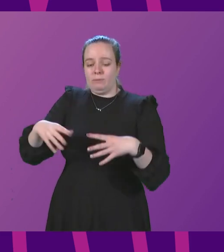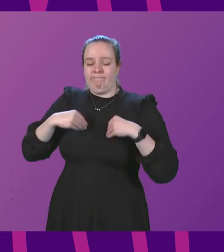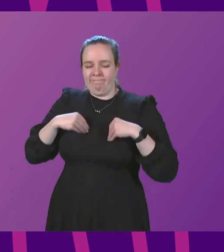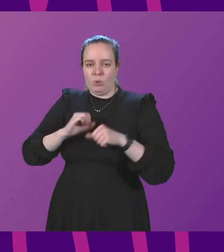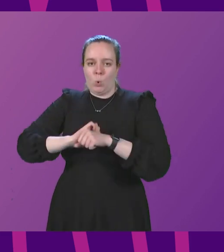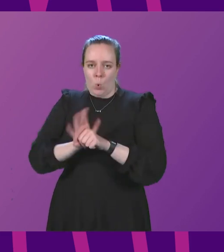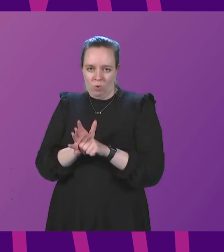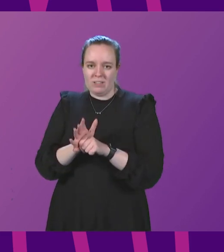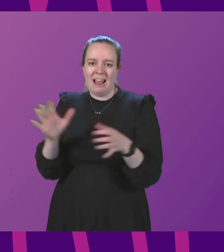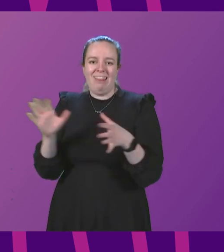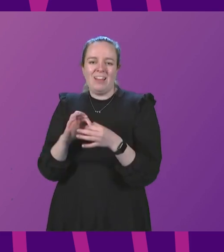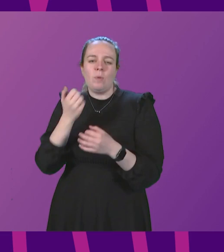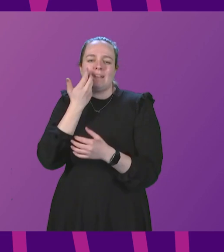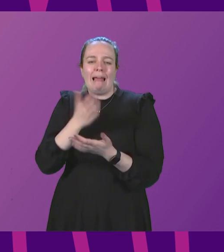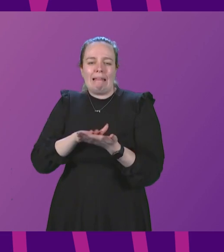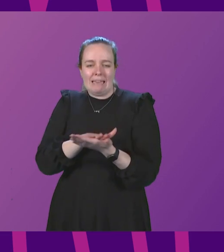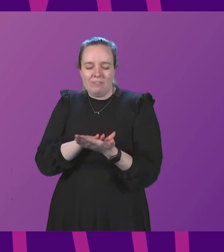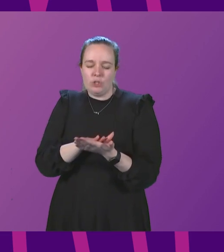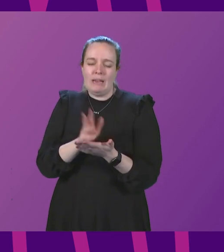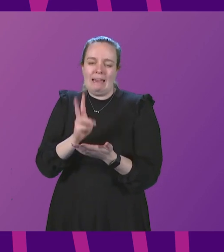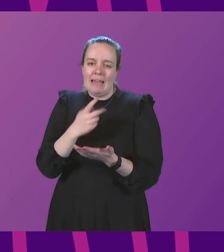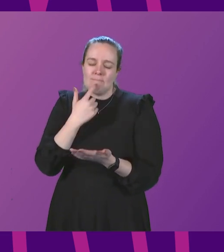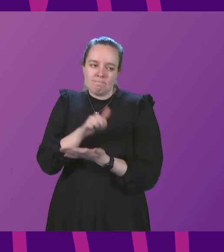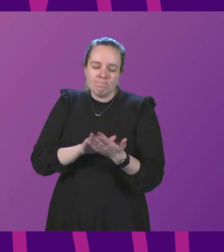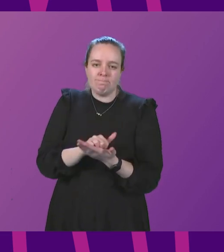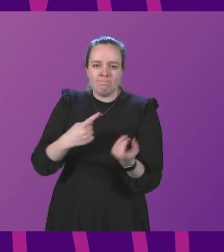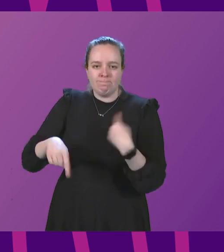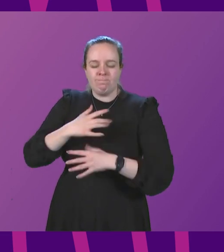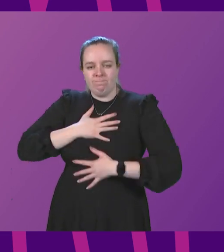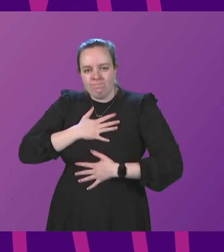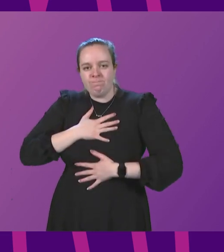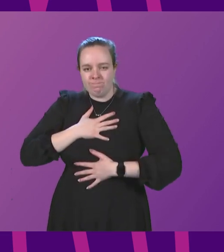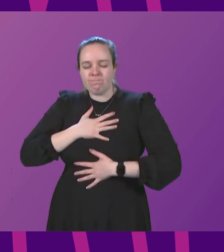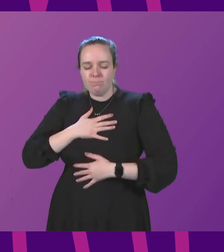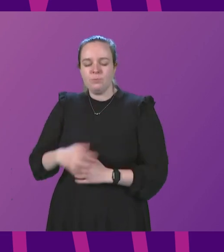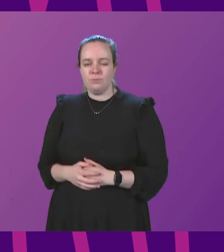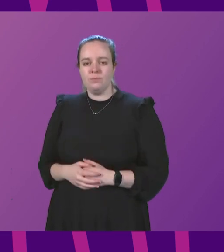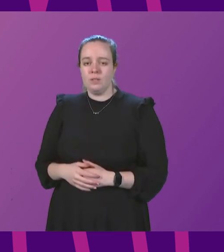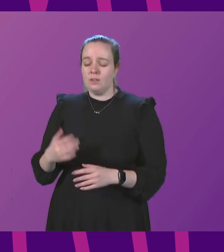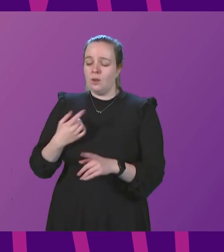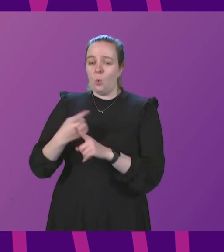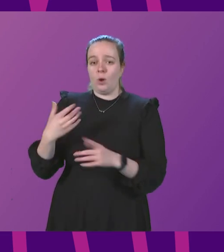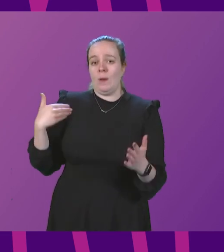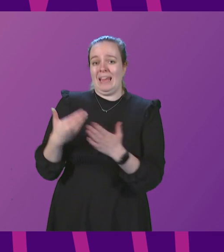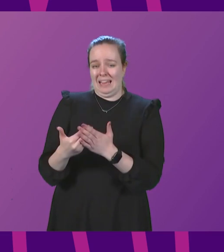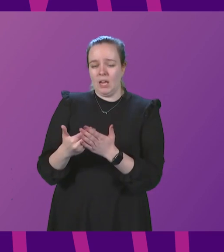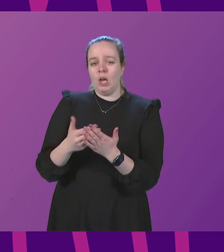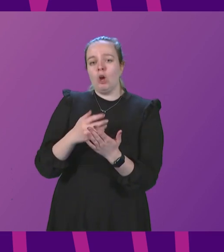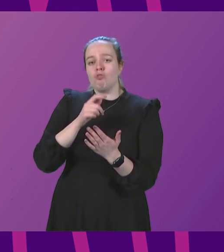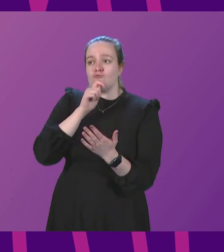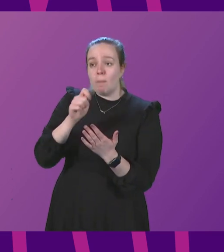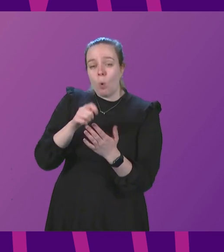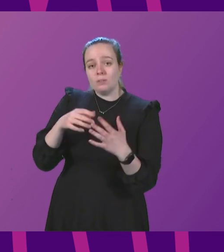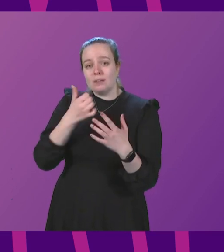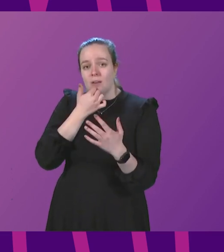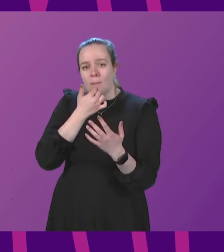under the daily definition. And again, my condolences go to everyone mourning a loved one. Over the past week, reported cases have fallen very